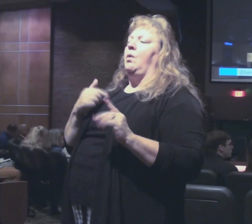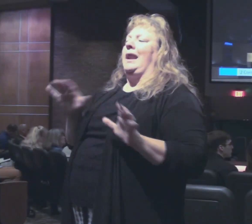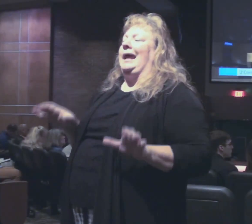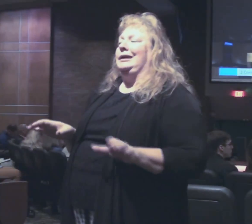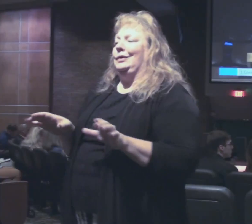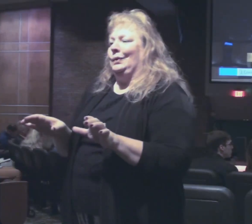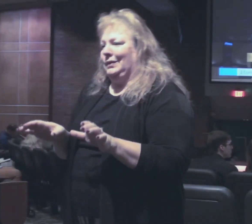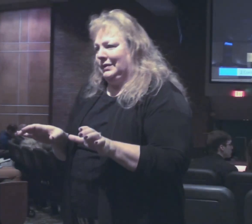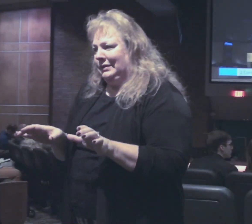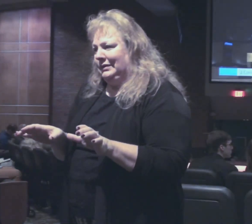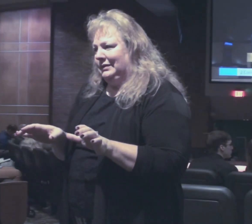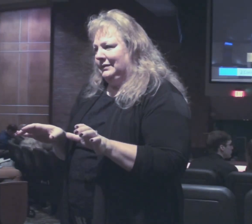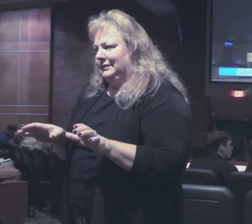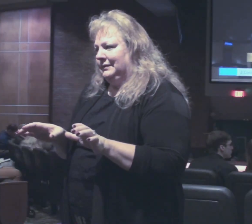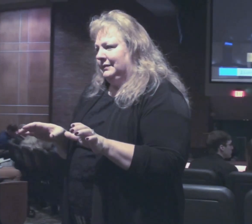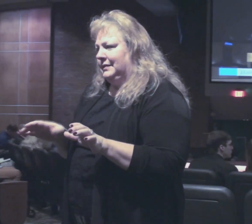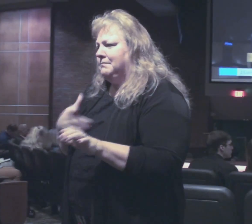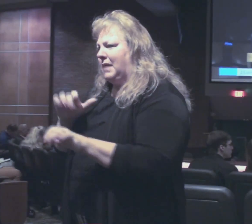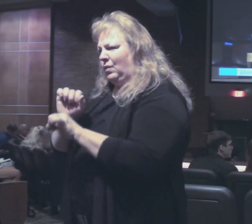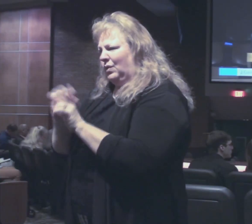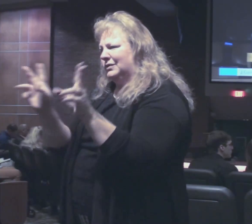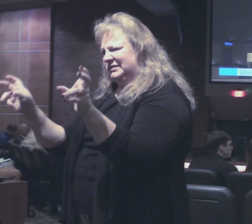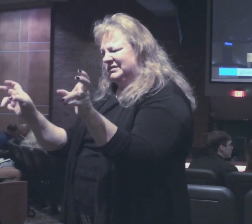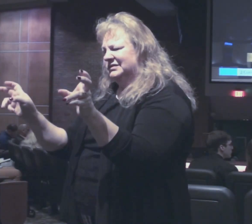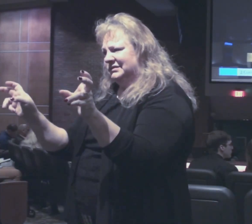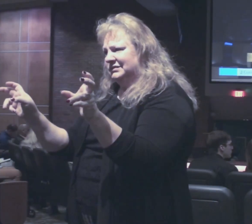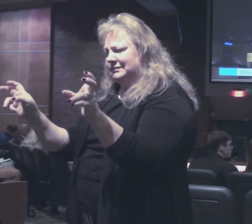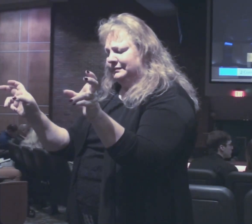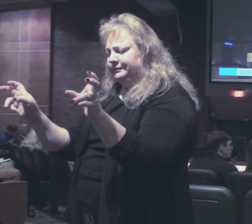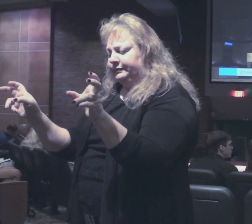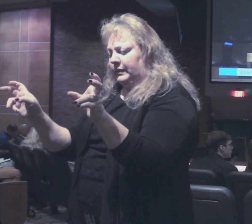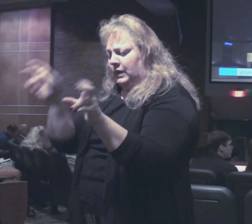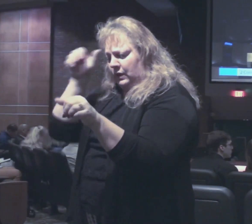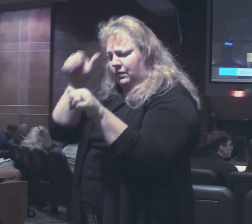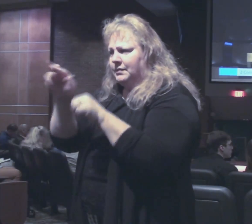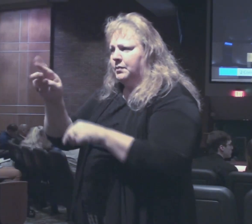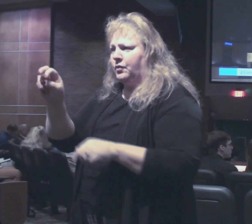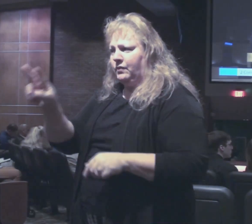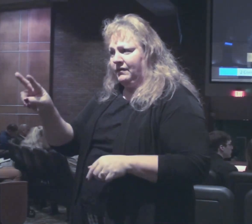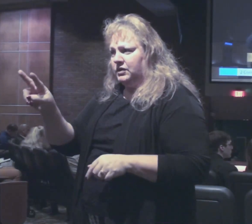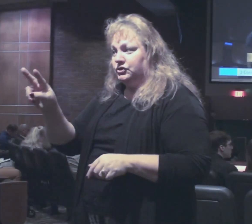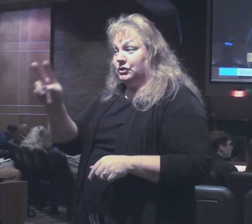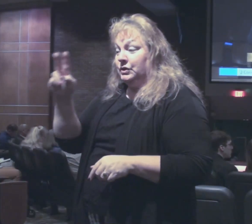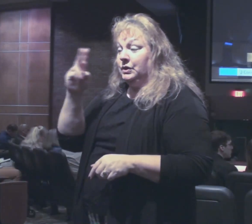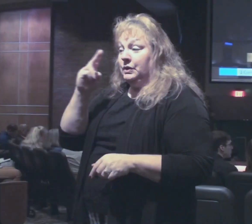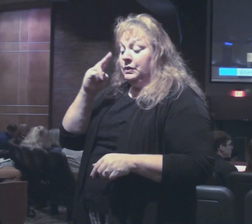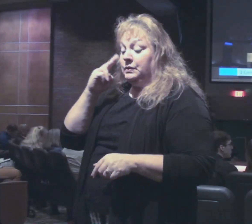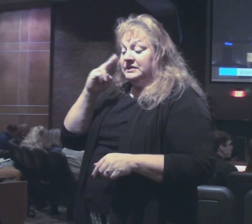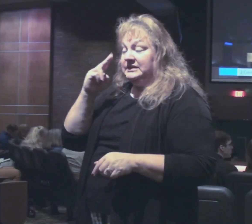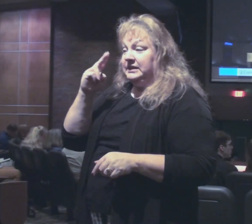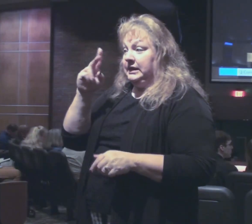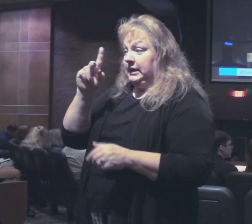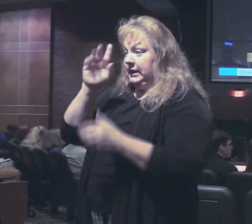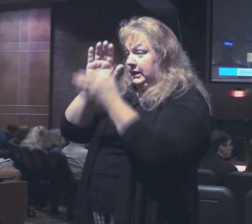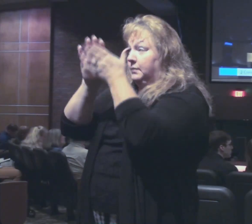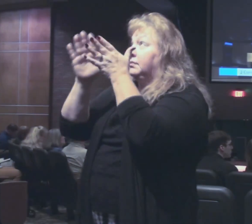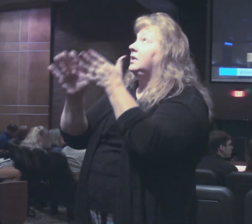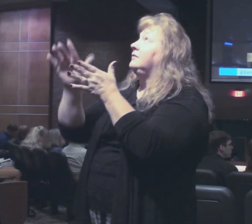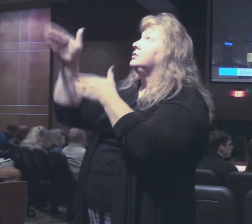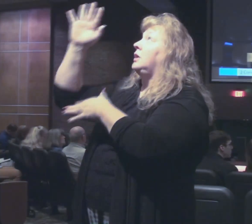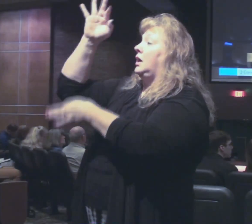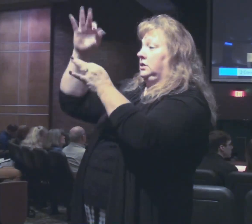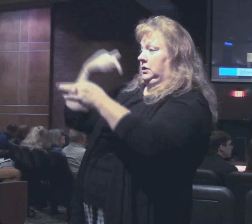righteousness remember in revelation when we see the saints having been judged